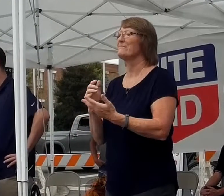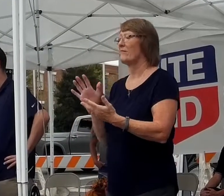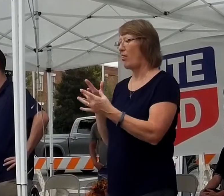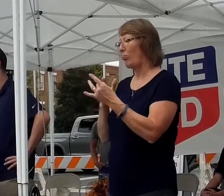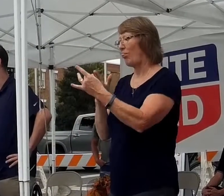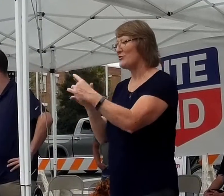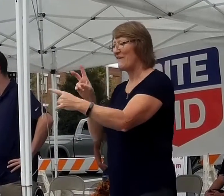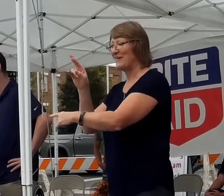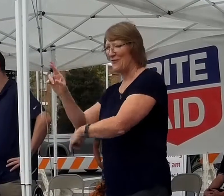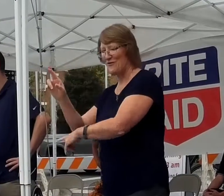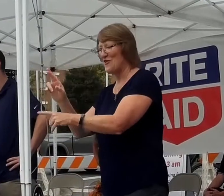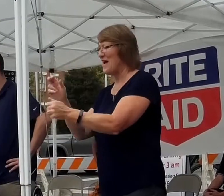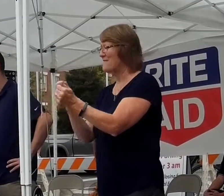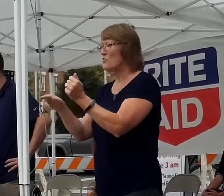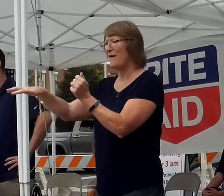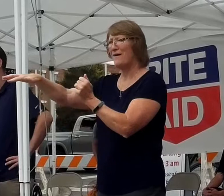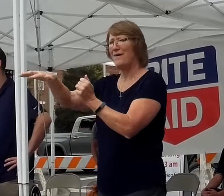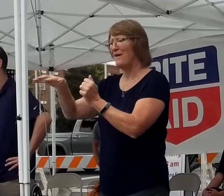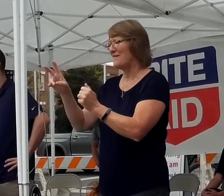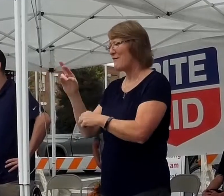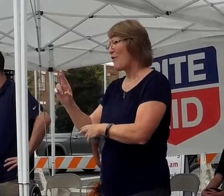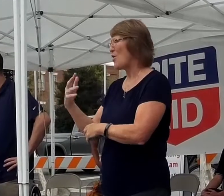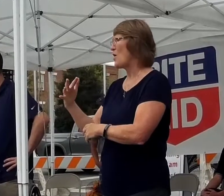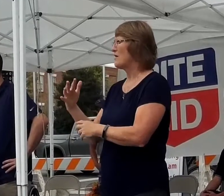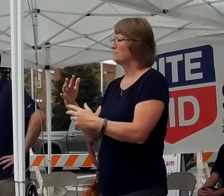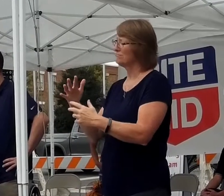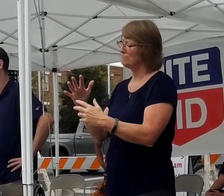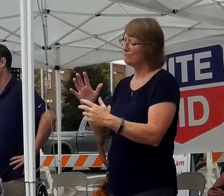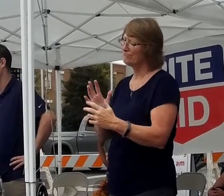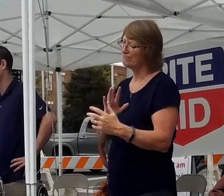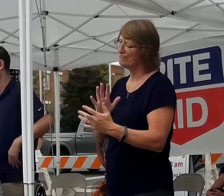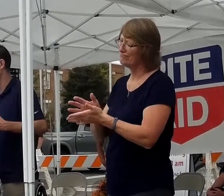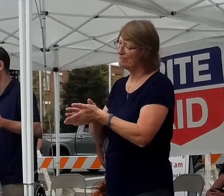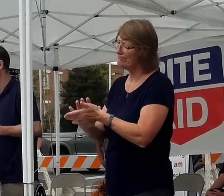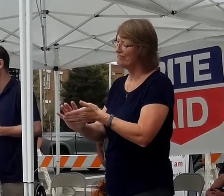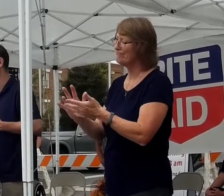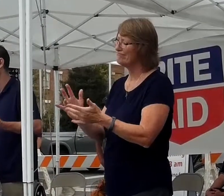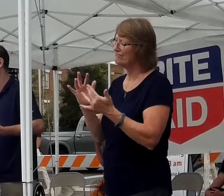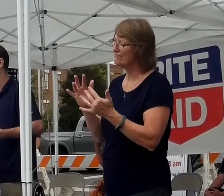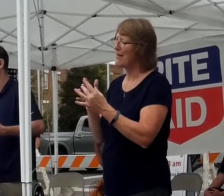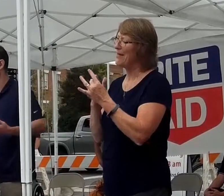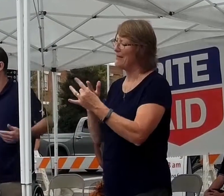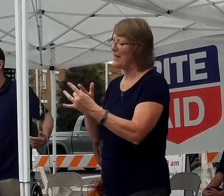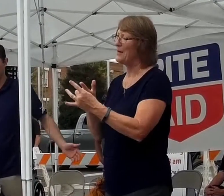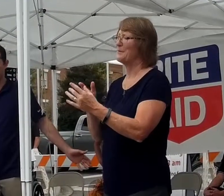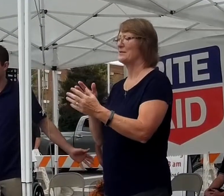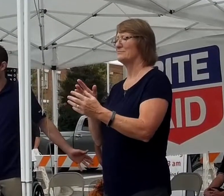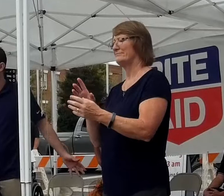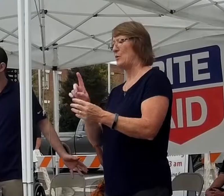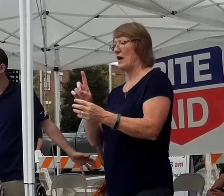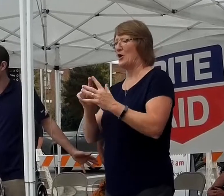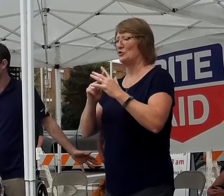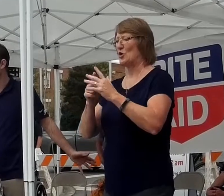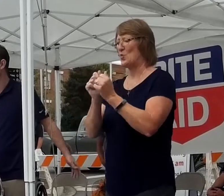the Voc Rehab Center where everybody at the Voc Rehab Center was very polite and led me in the direction to where I was able to